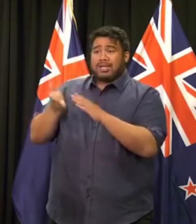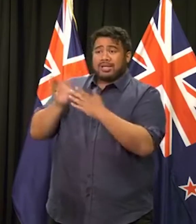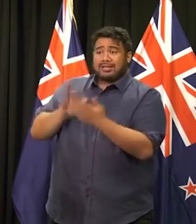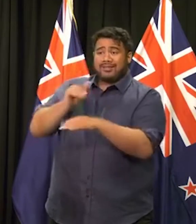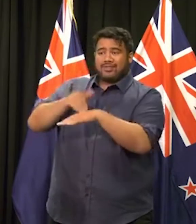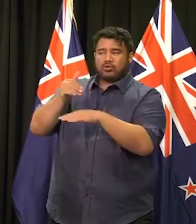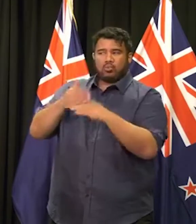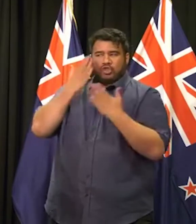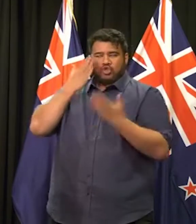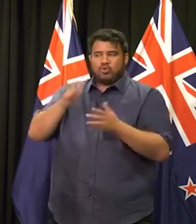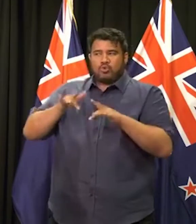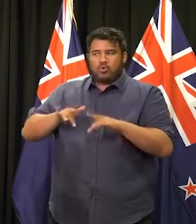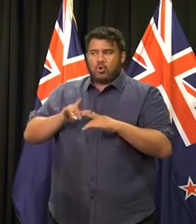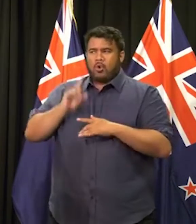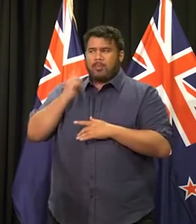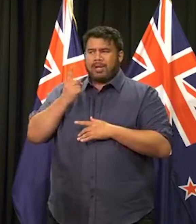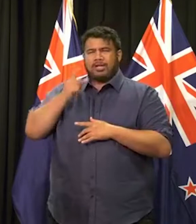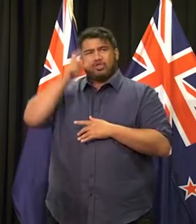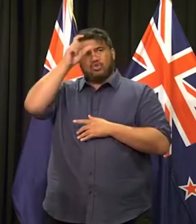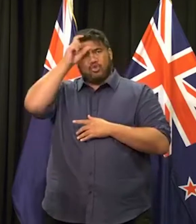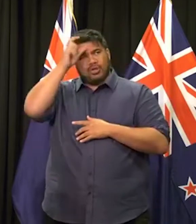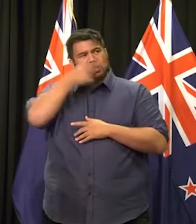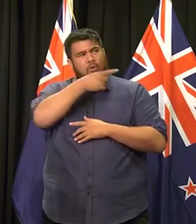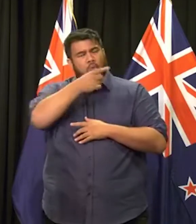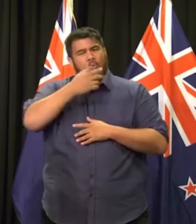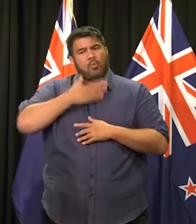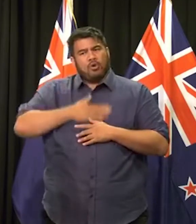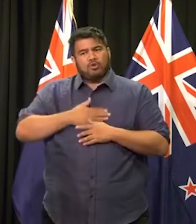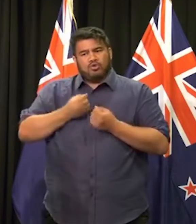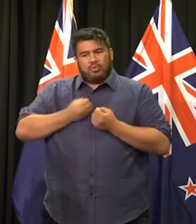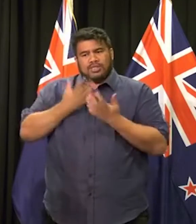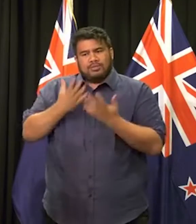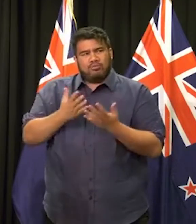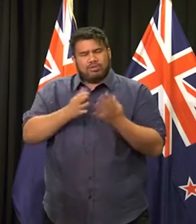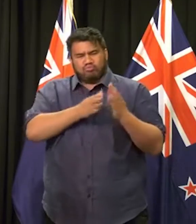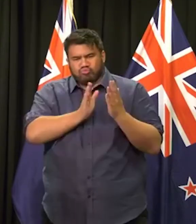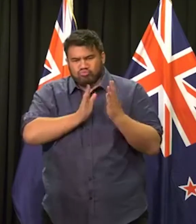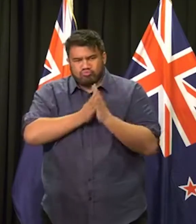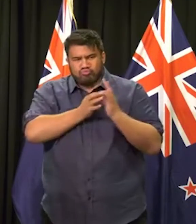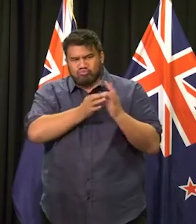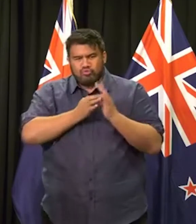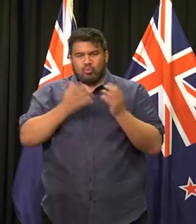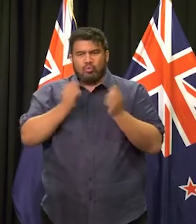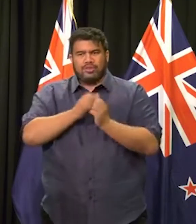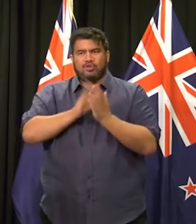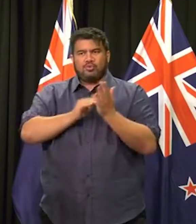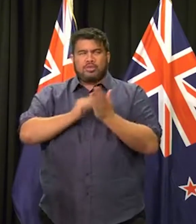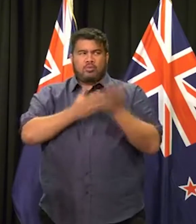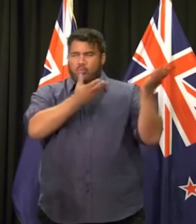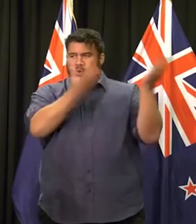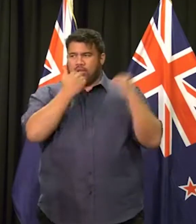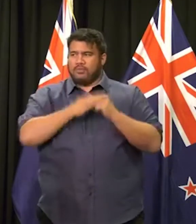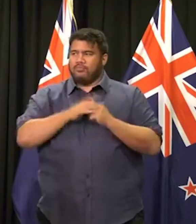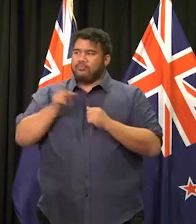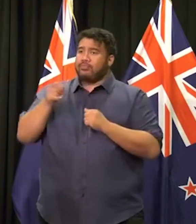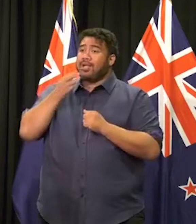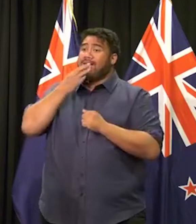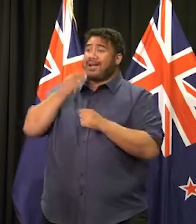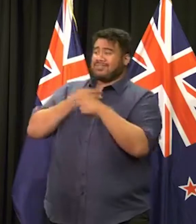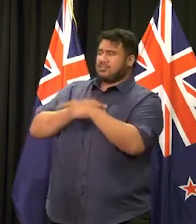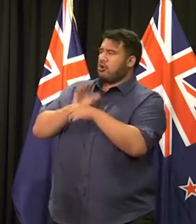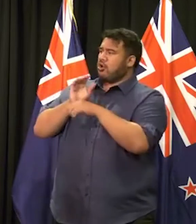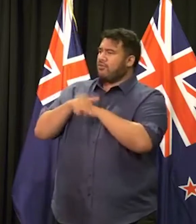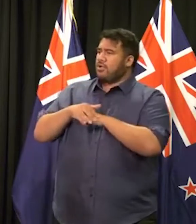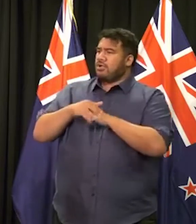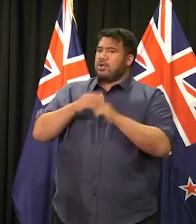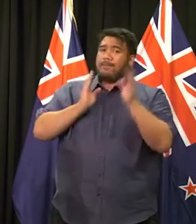to express their solidarity with New Zealand, and we welcome that. So what about Malaysia and Indonesia? Have they expressed any, um, interest